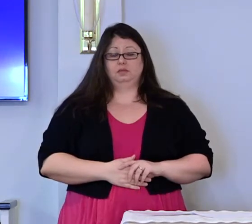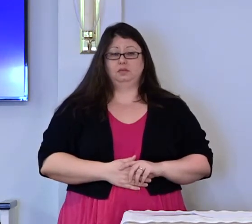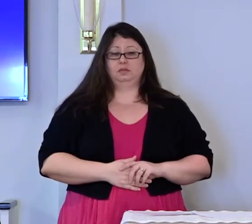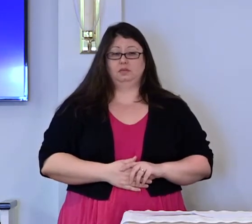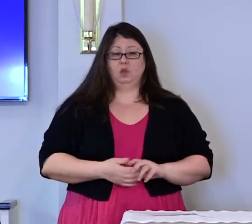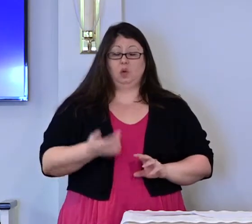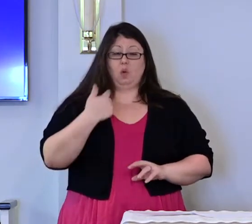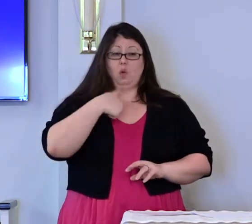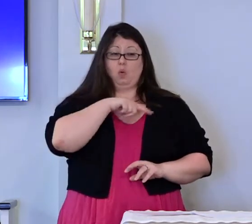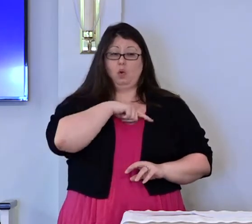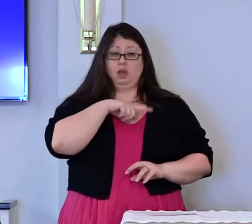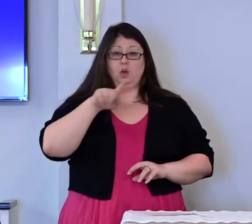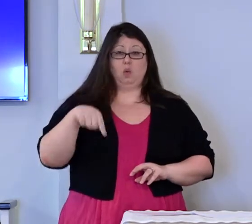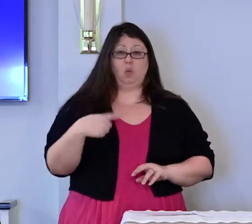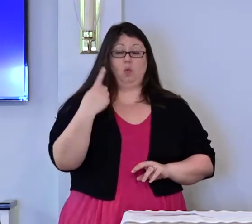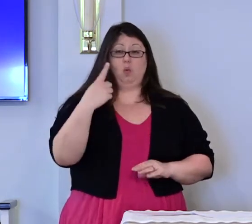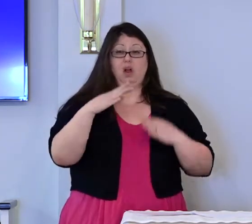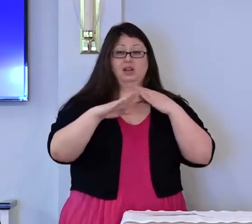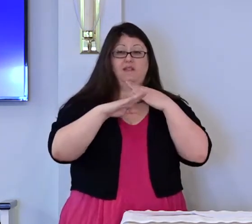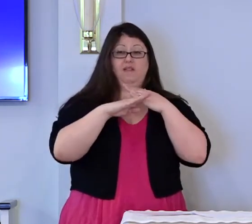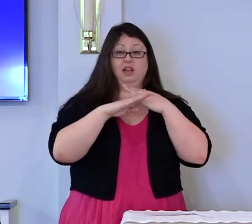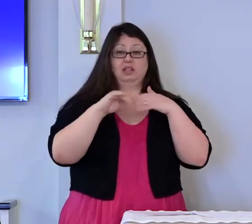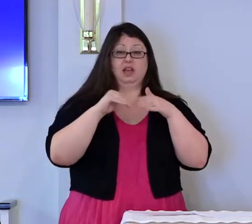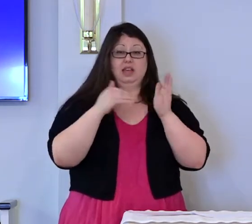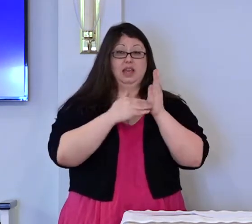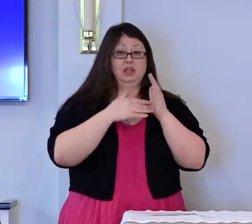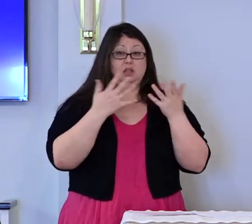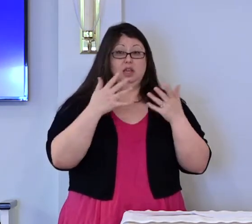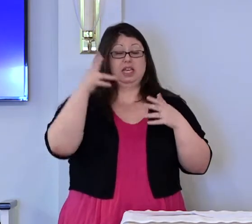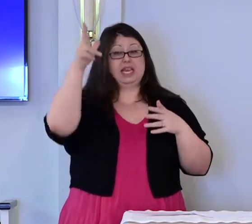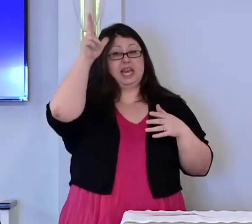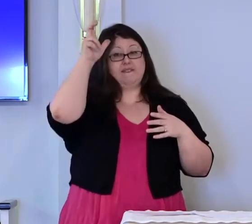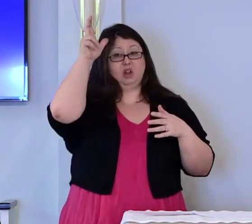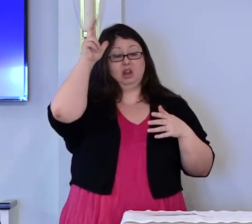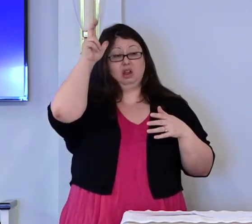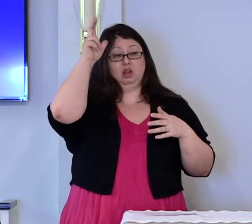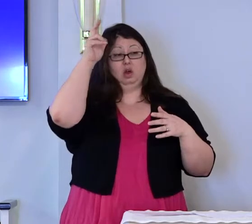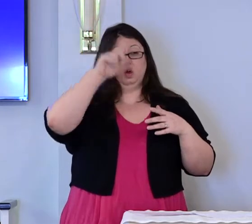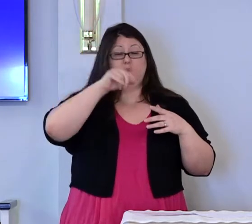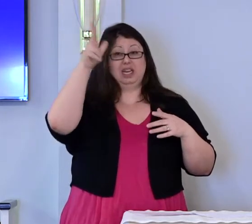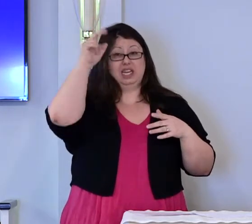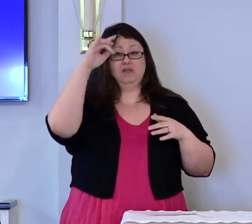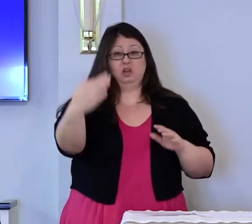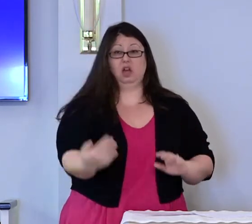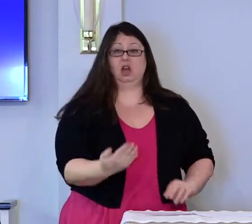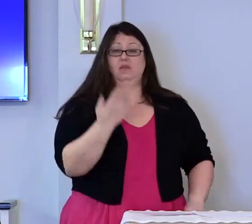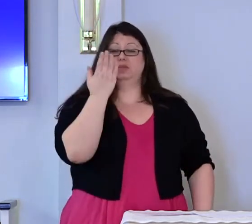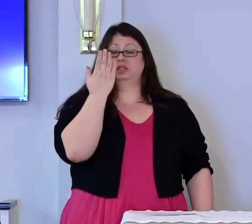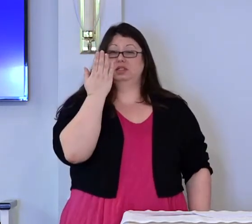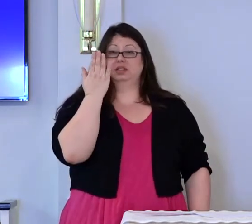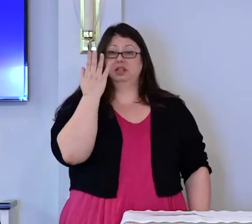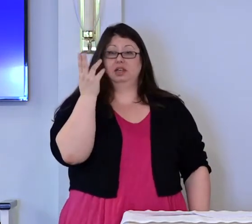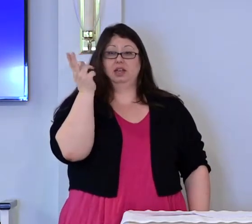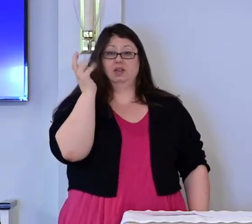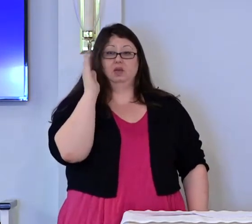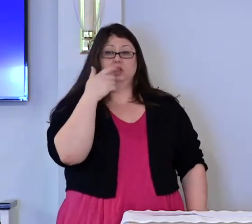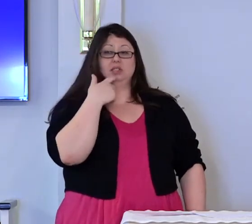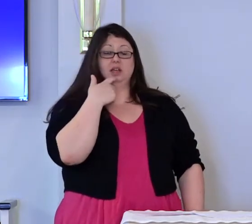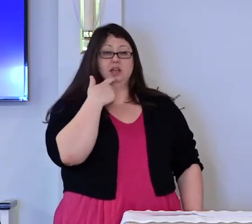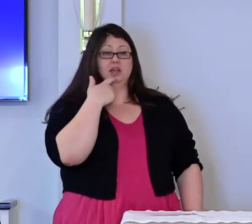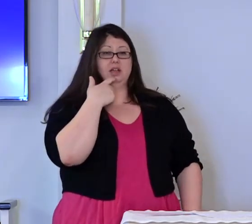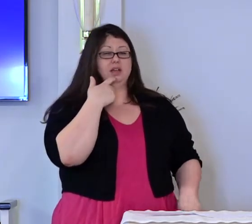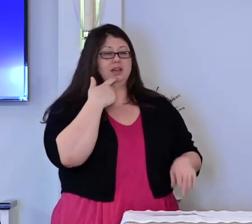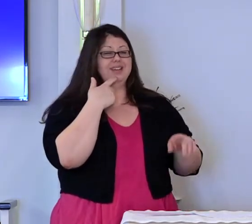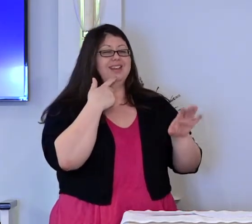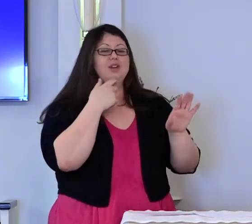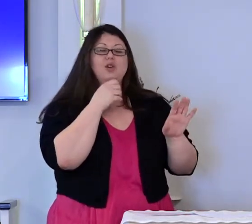we have one defense against evil when evil comes and says, you